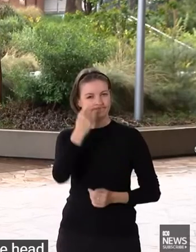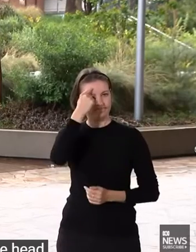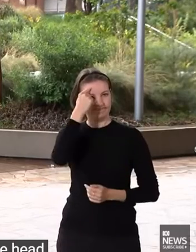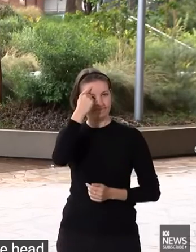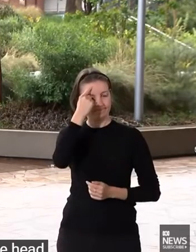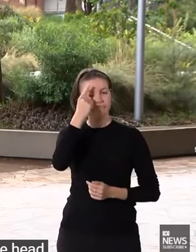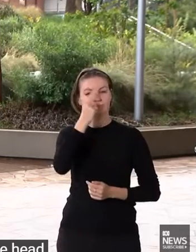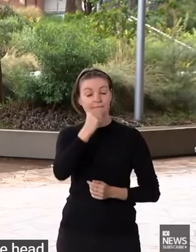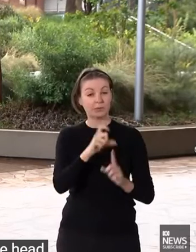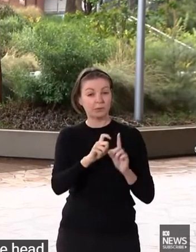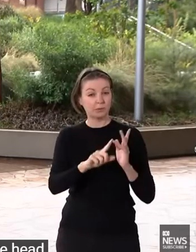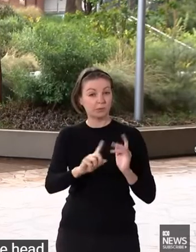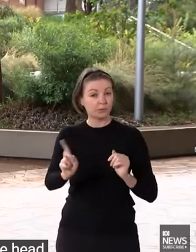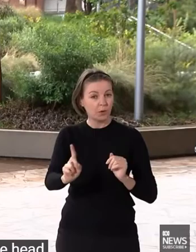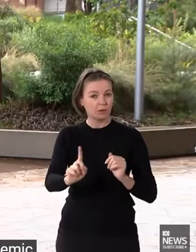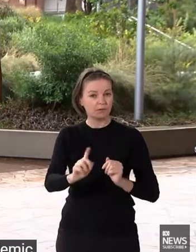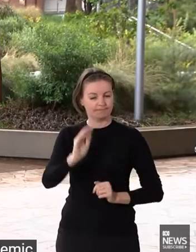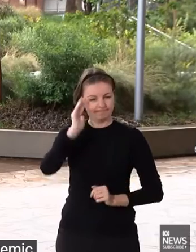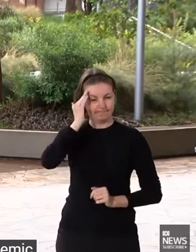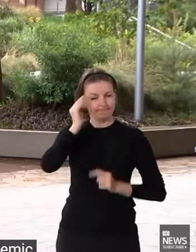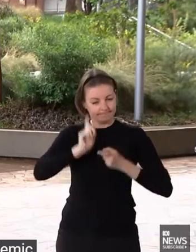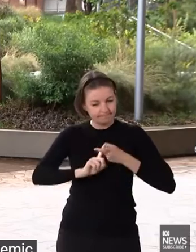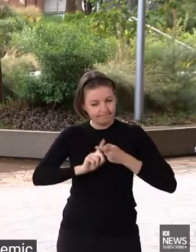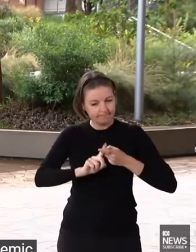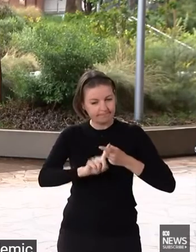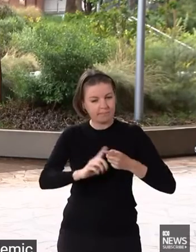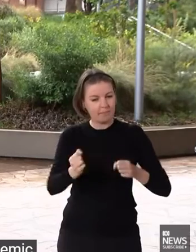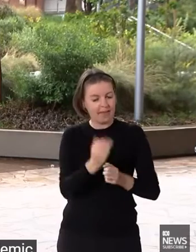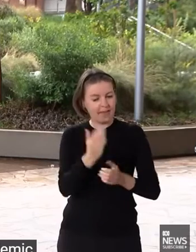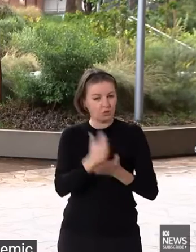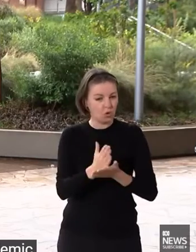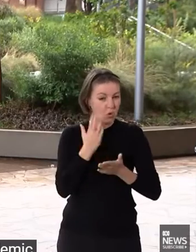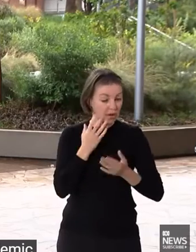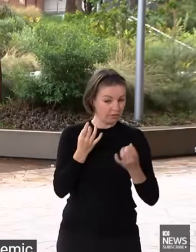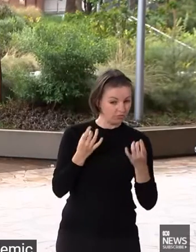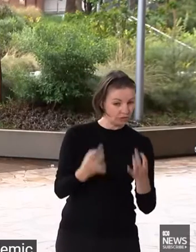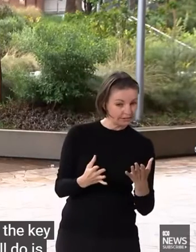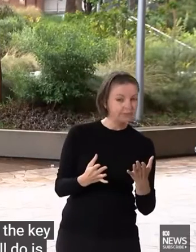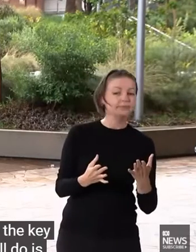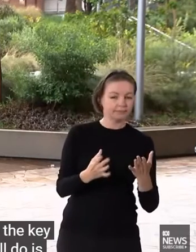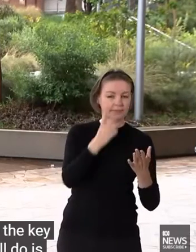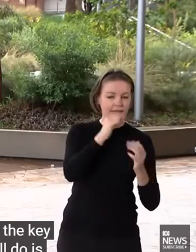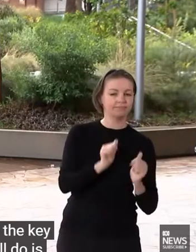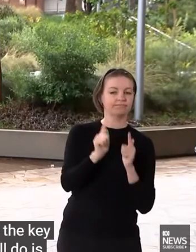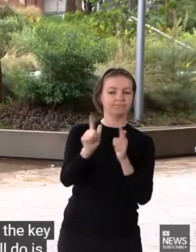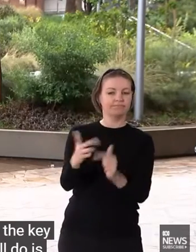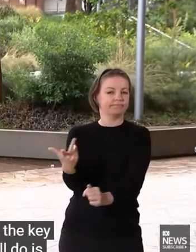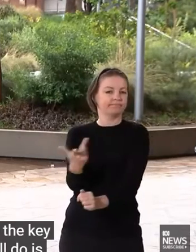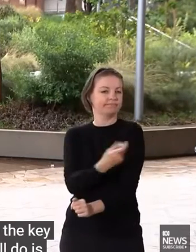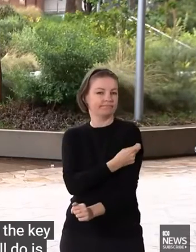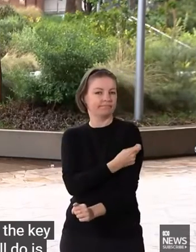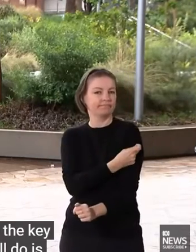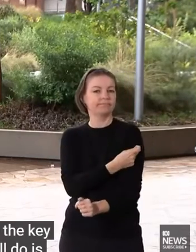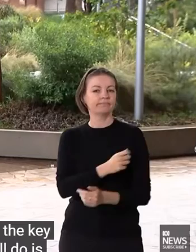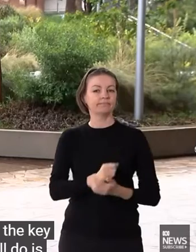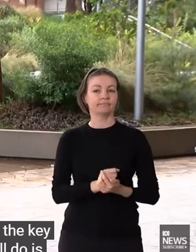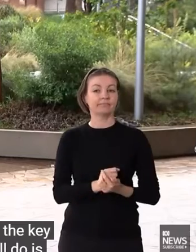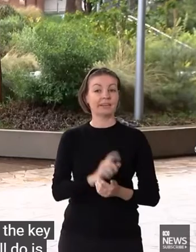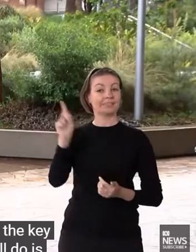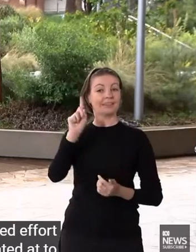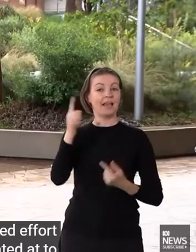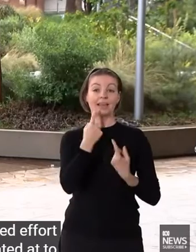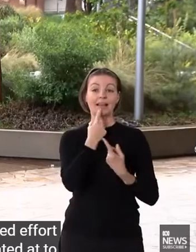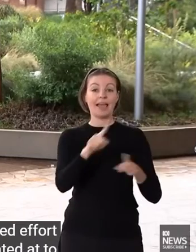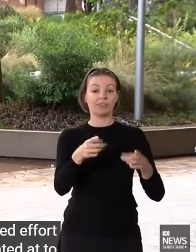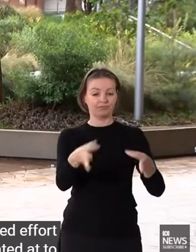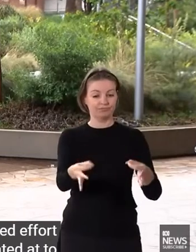all do is continue that sustained effort to go and get vaccinated to get that booster shot. Today's announcement of